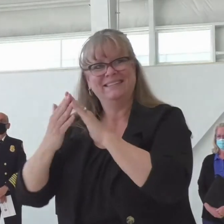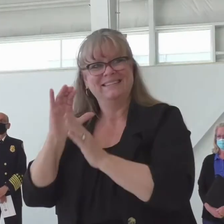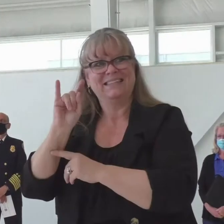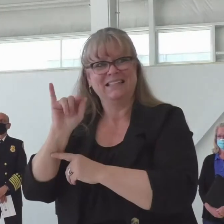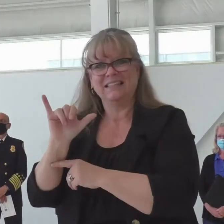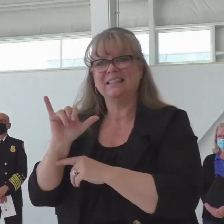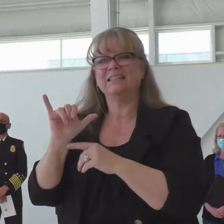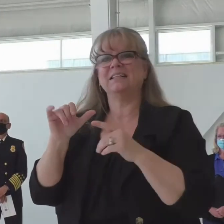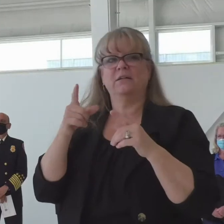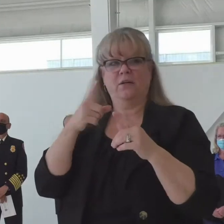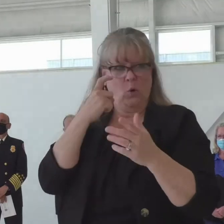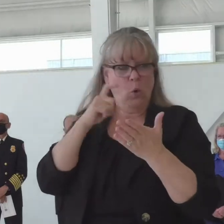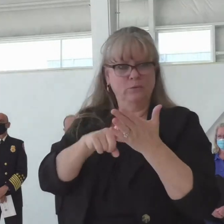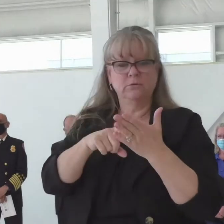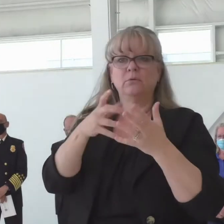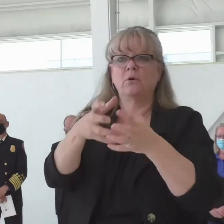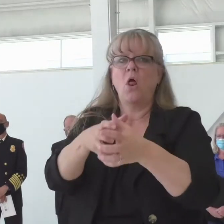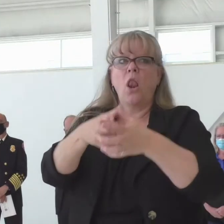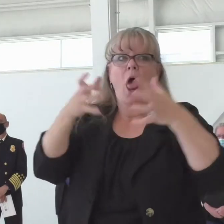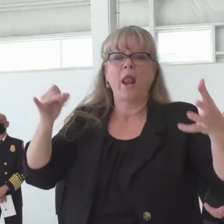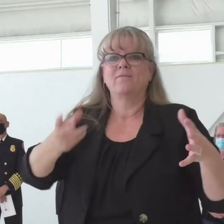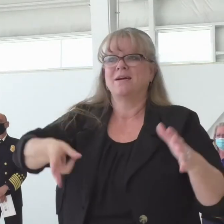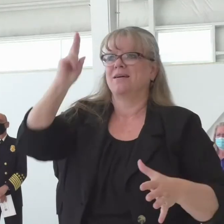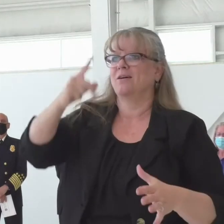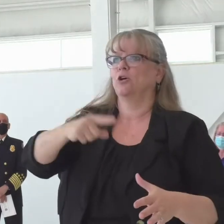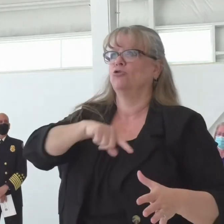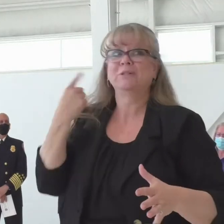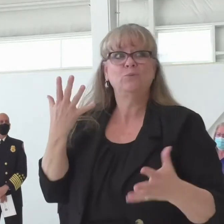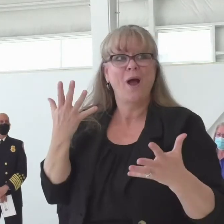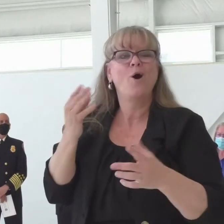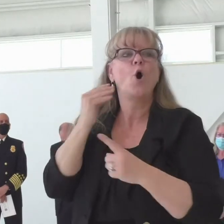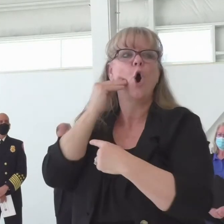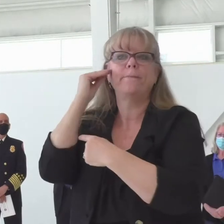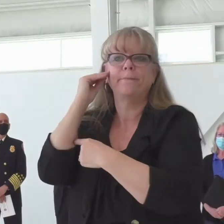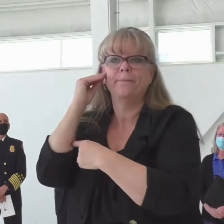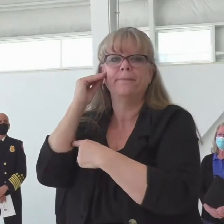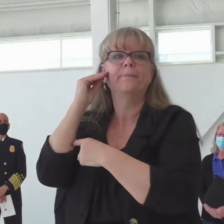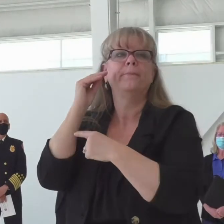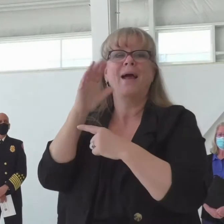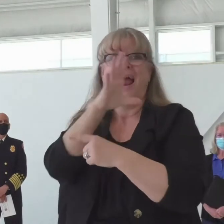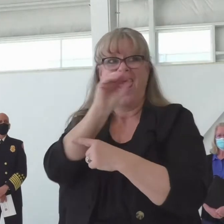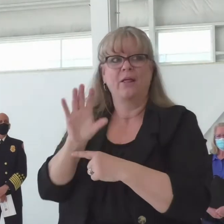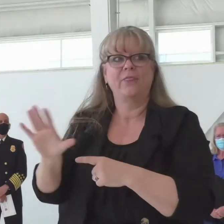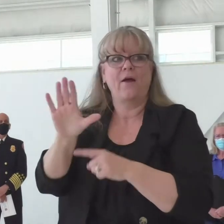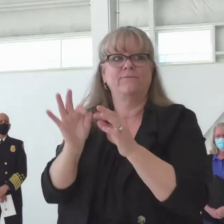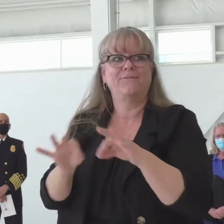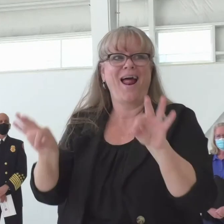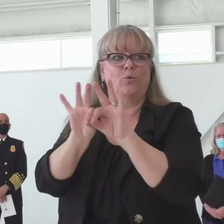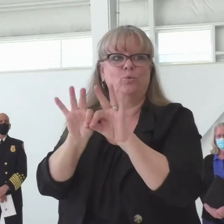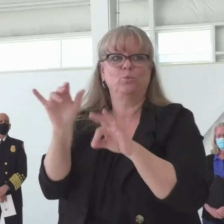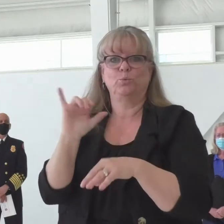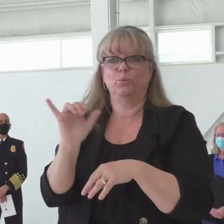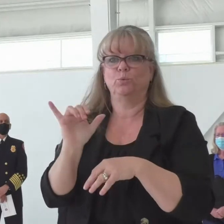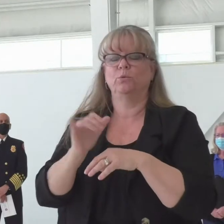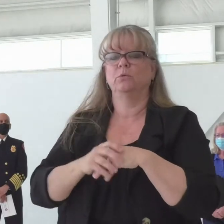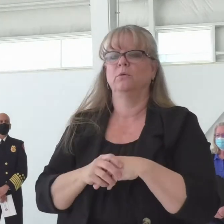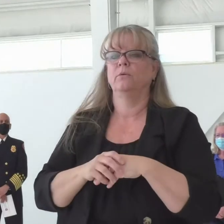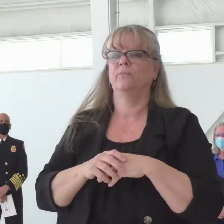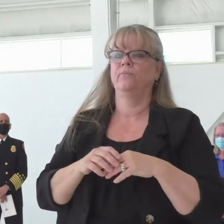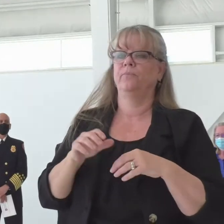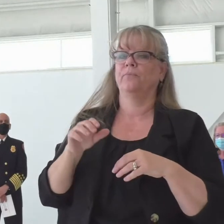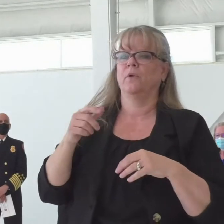risk, homes. So our approach, our new approach with the resources that the Governor and the legislature are supporting,